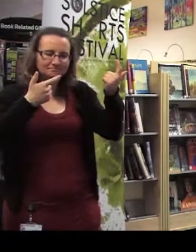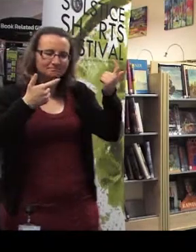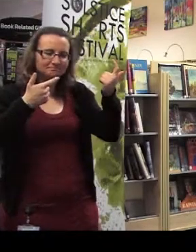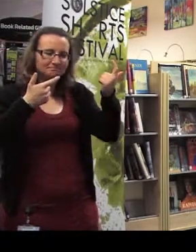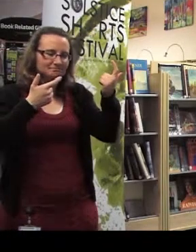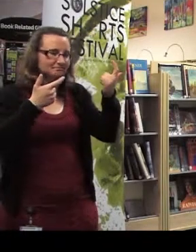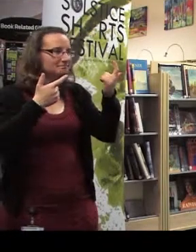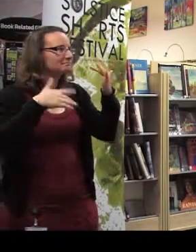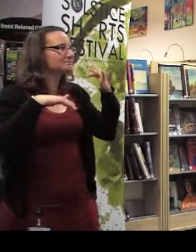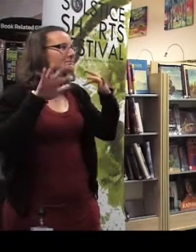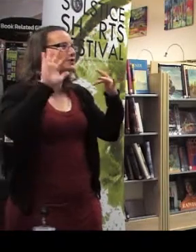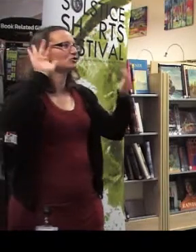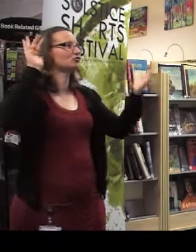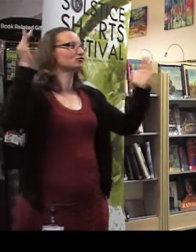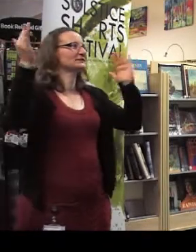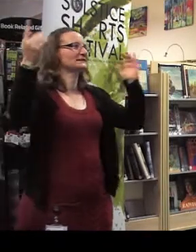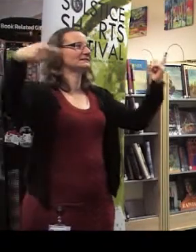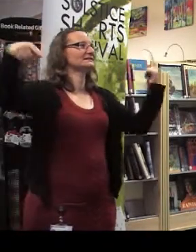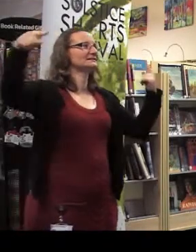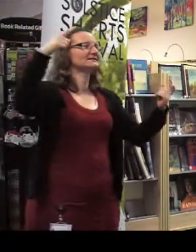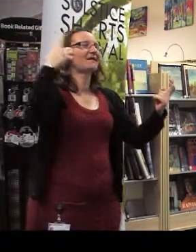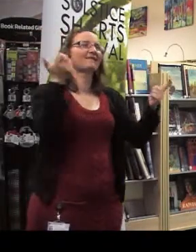leaves a laugh, green laughter.